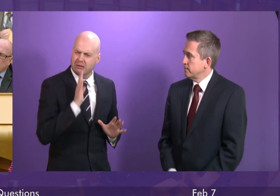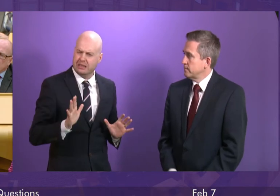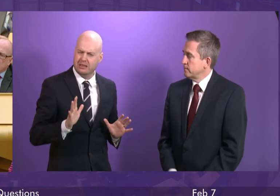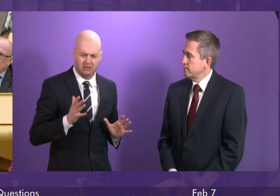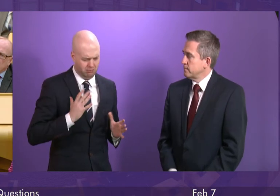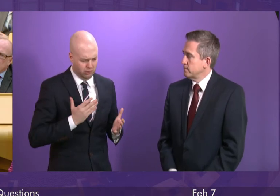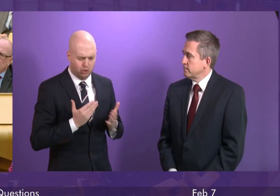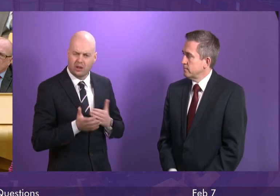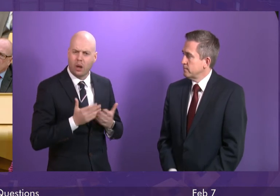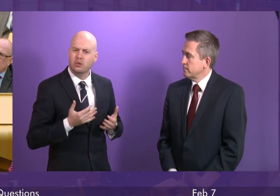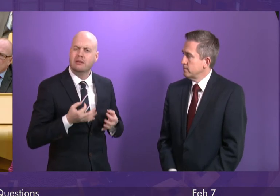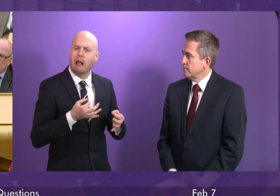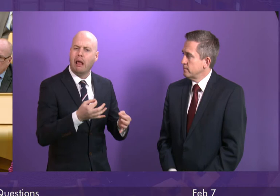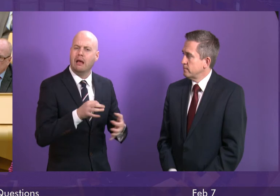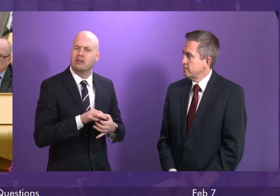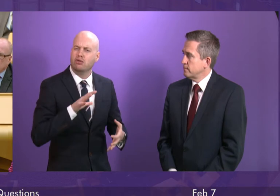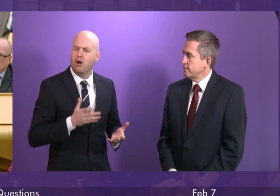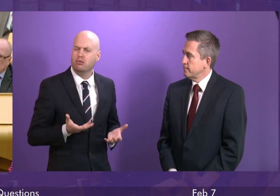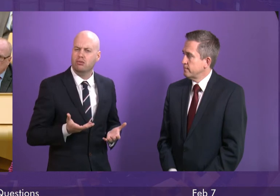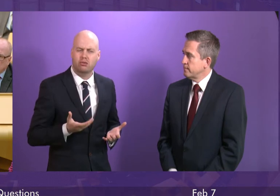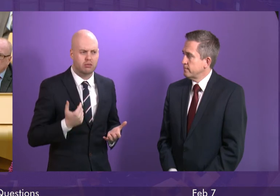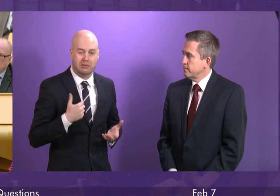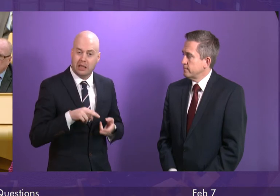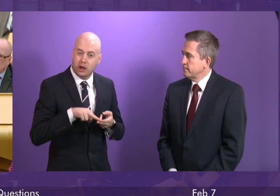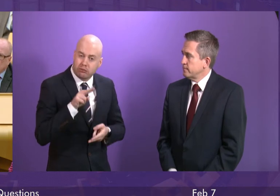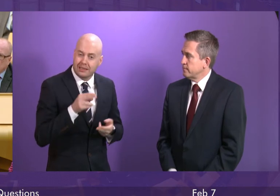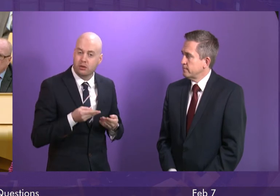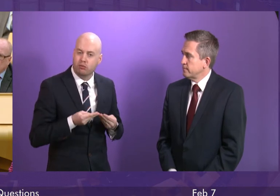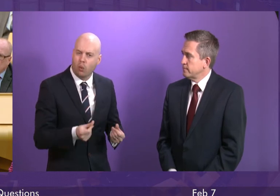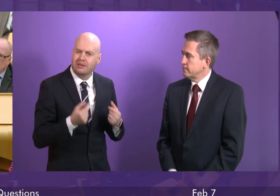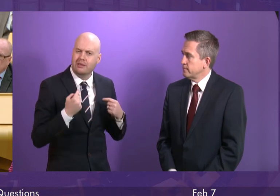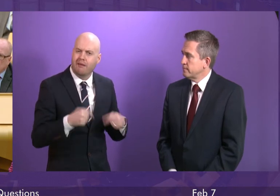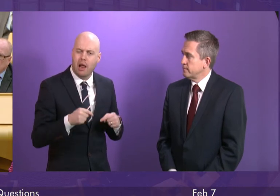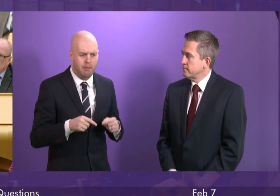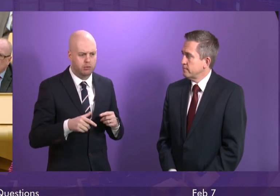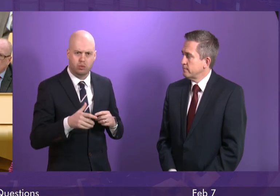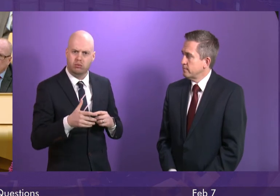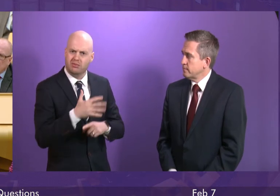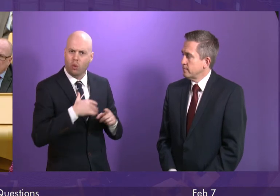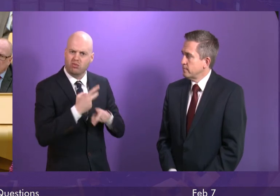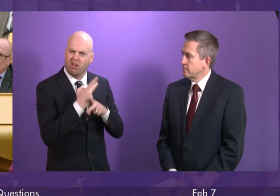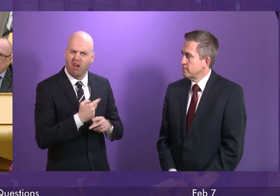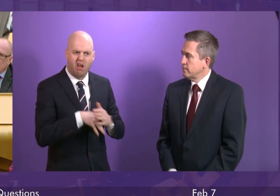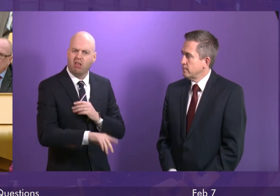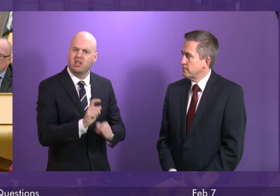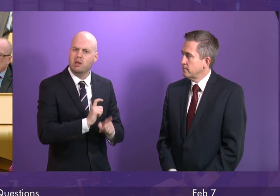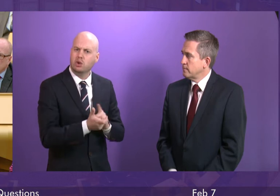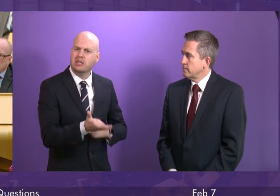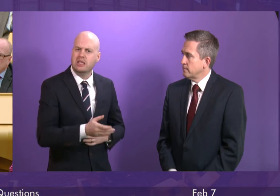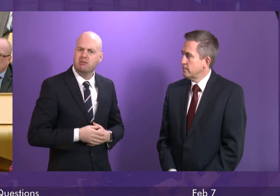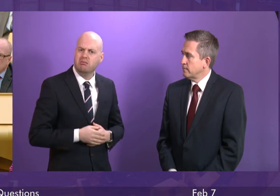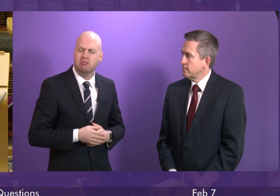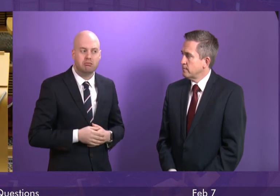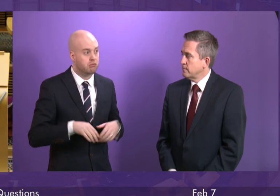to tackle delayed discharge? We are increasing the resources available to social care integration within the community. We are seeing in Edinburgh,